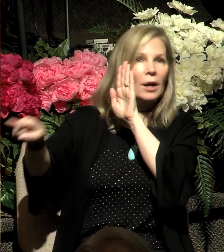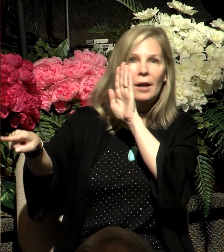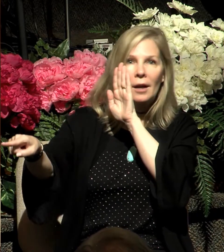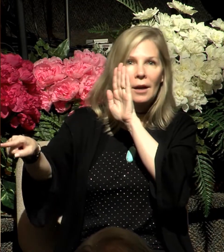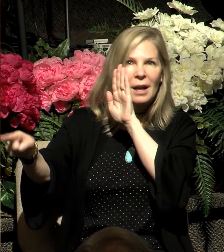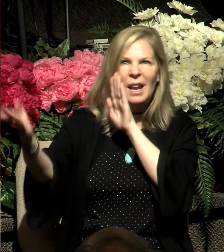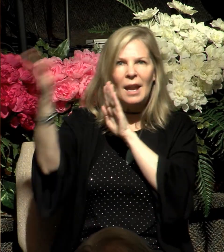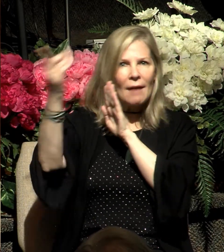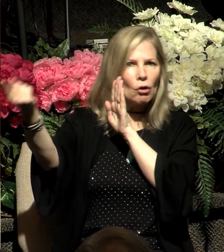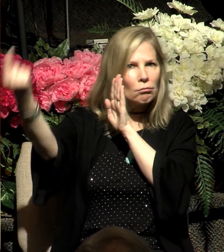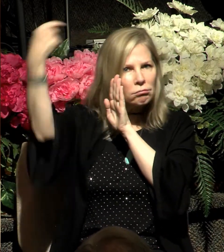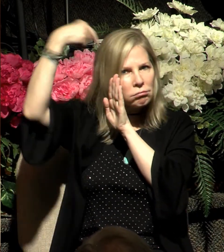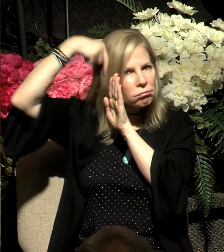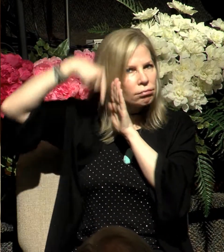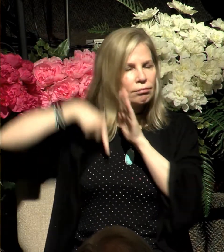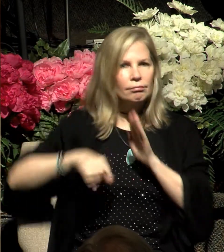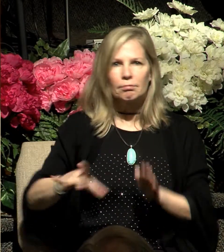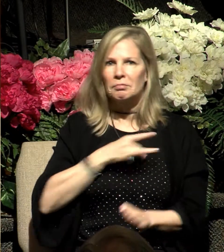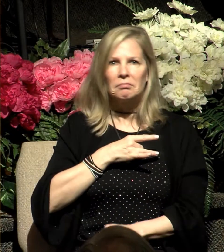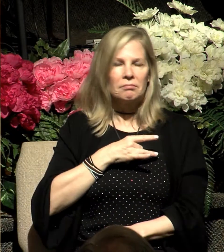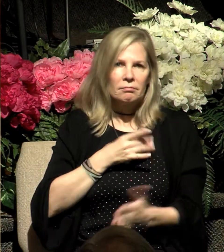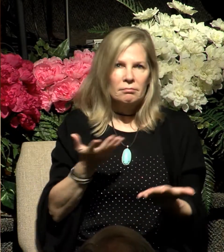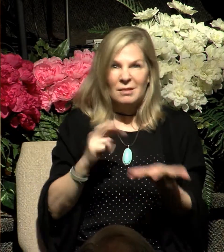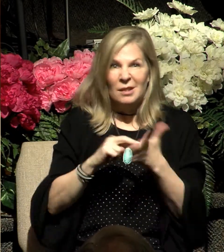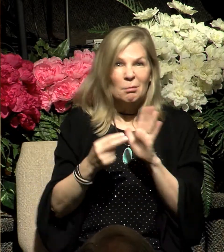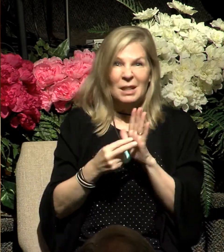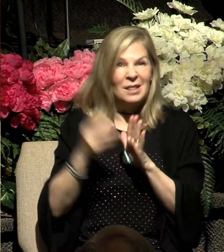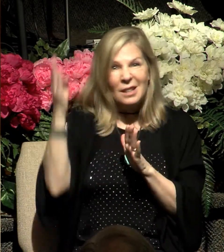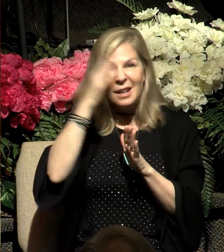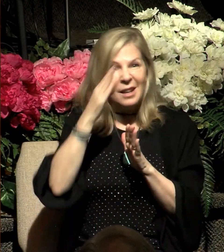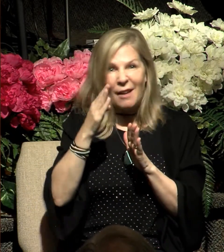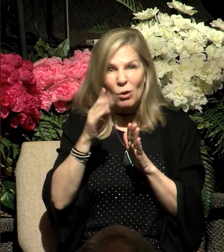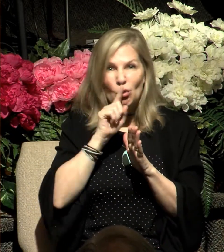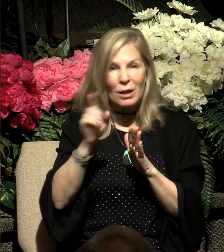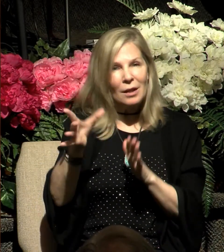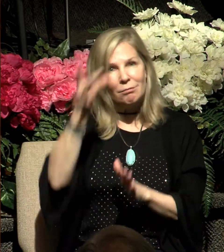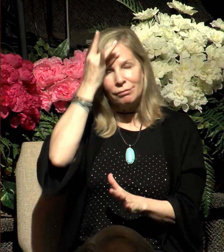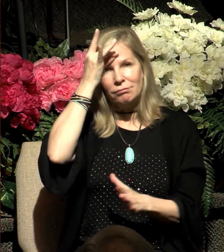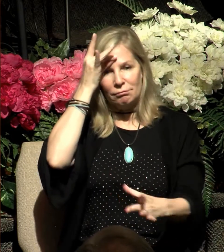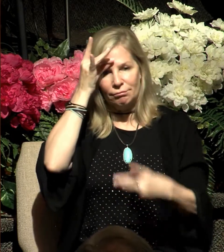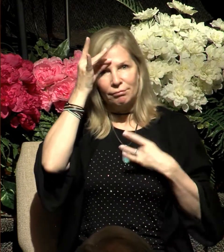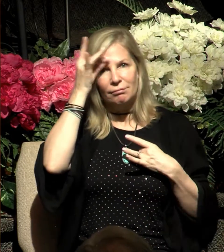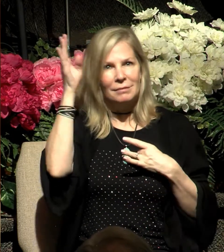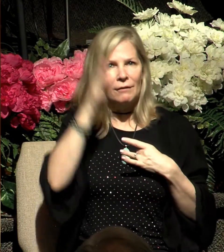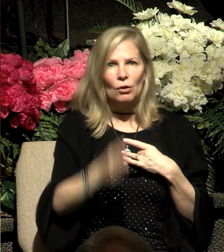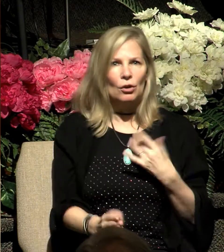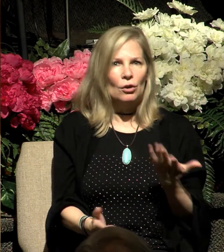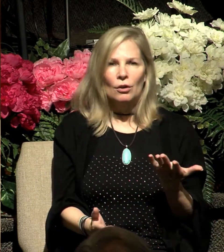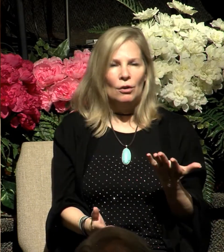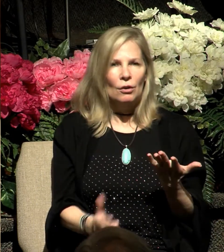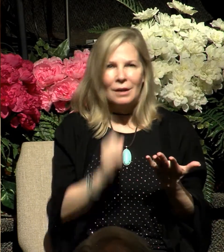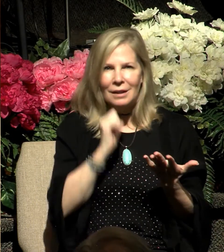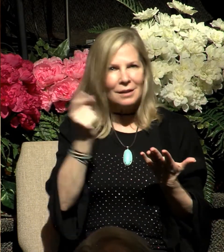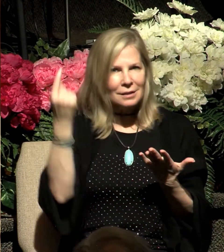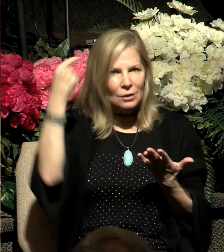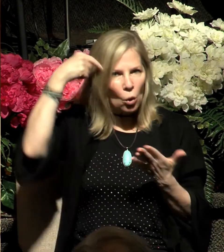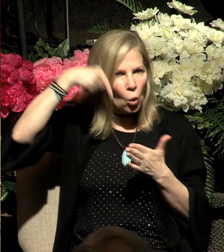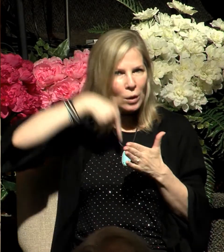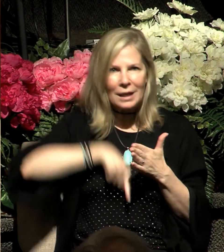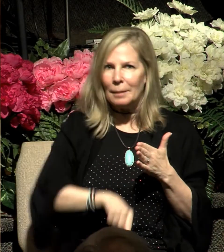of their ears. What he means is it just never penetrates the heart. It doesn't go deeper than what you